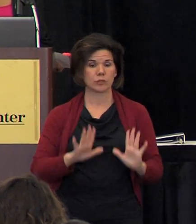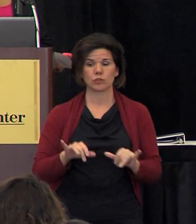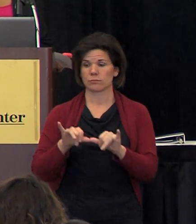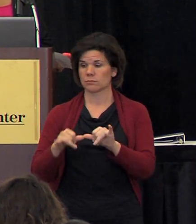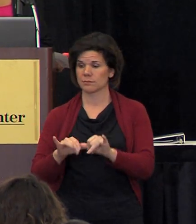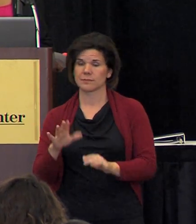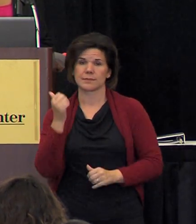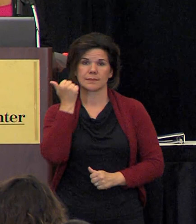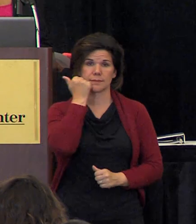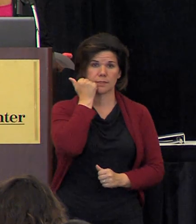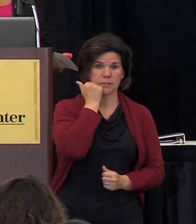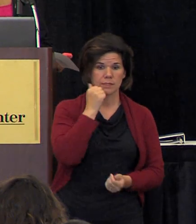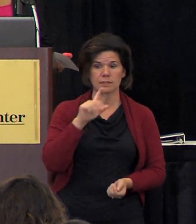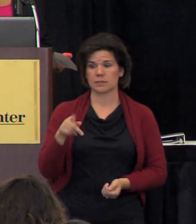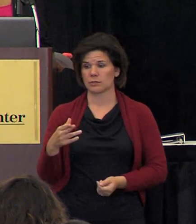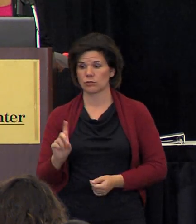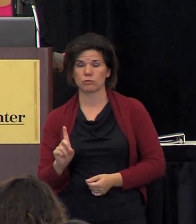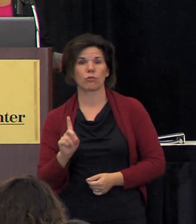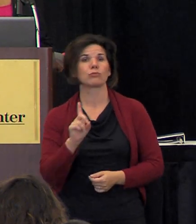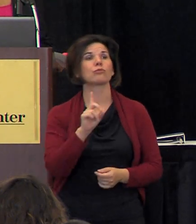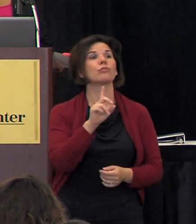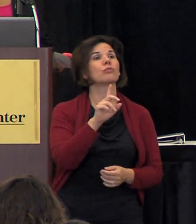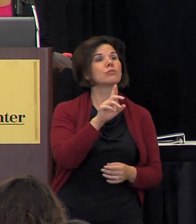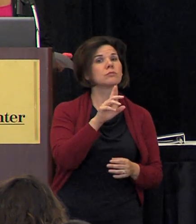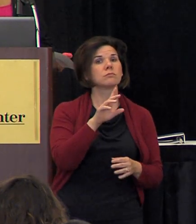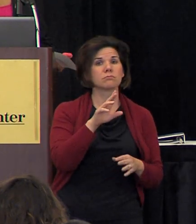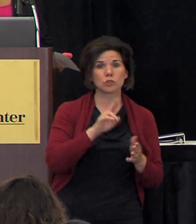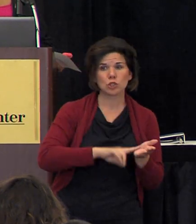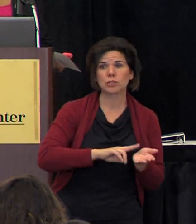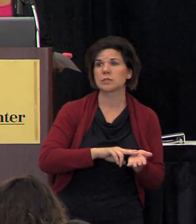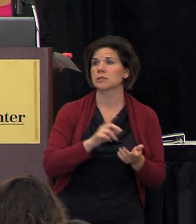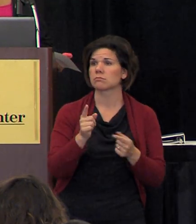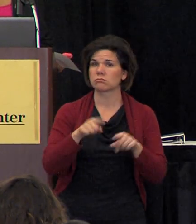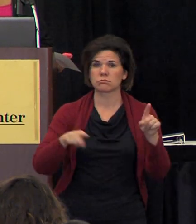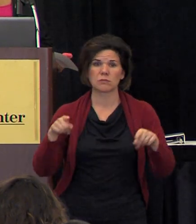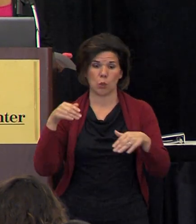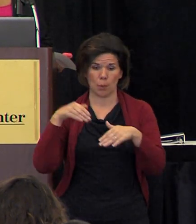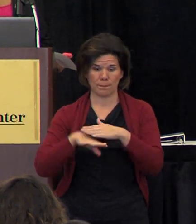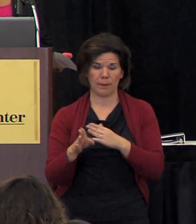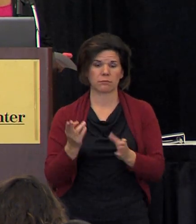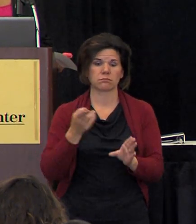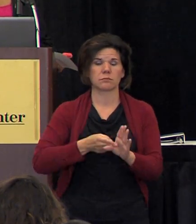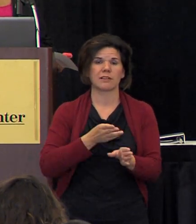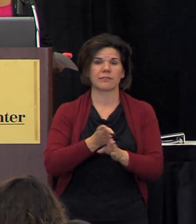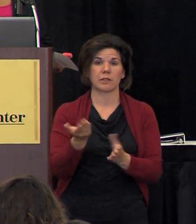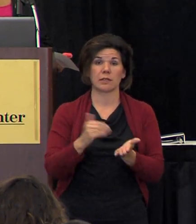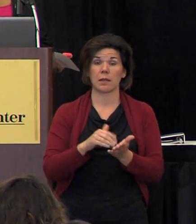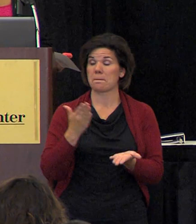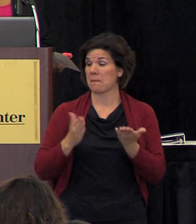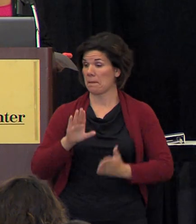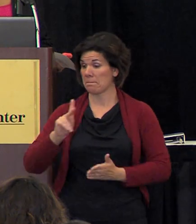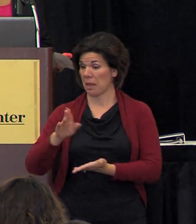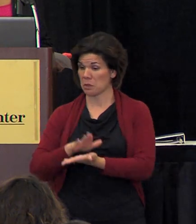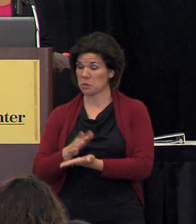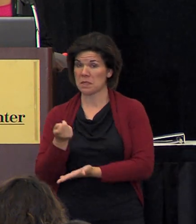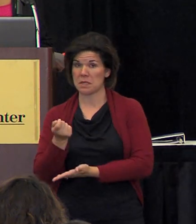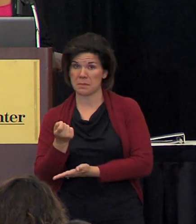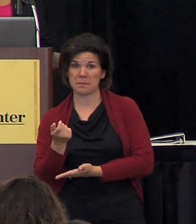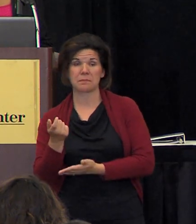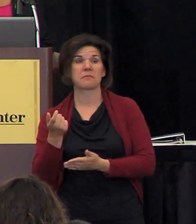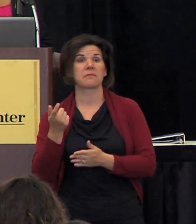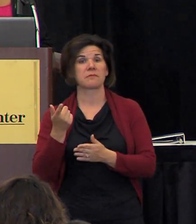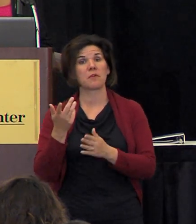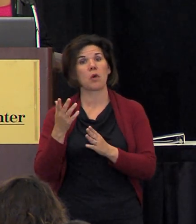dentists and and doctors and nurses can even go back into that field they might have to go back to school maybe for